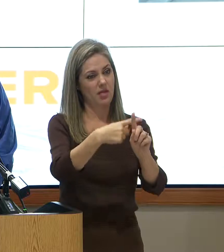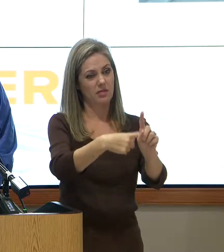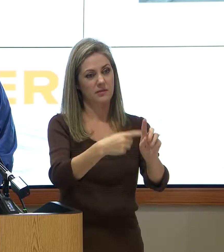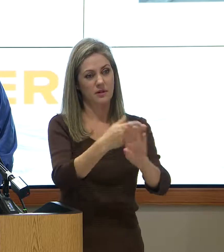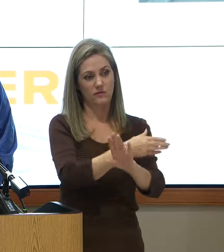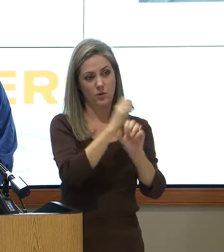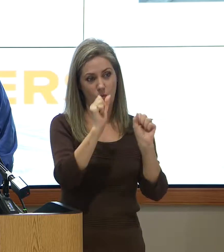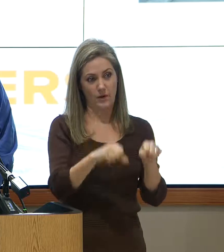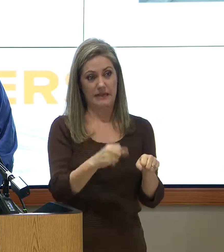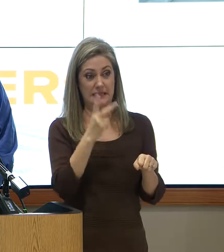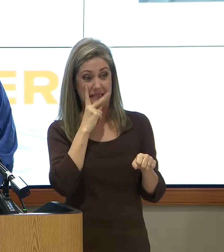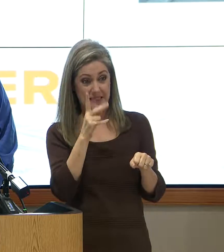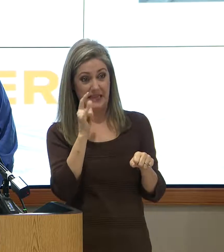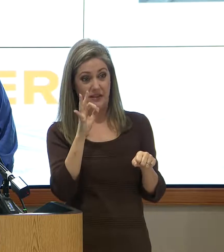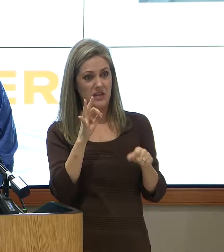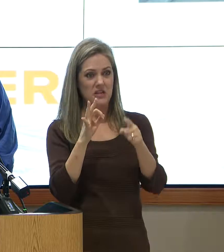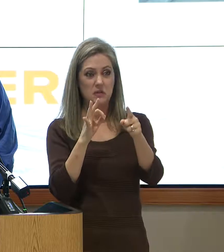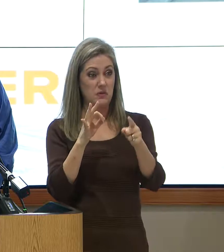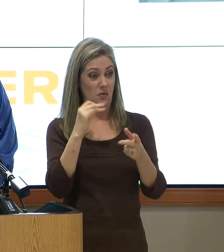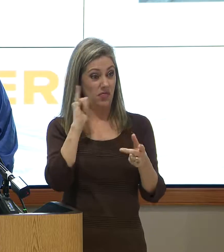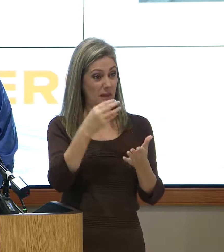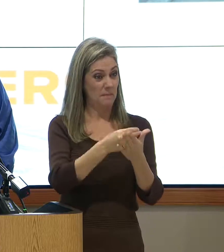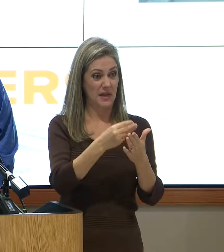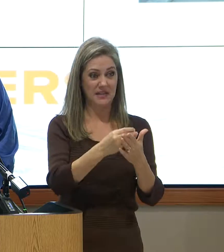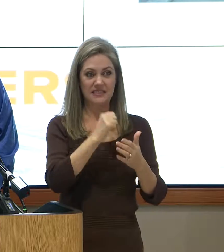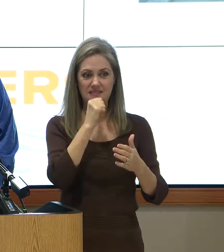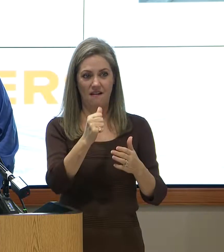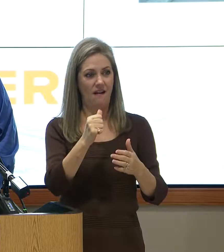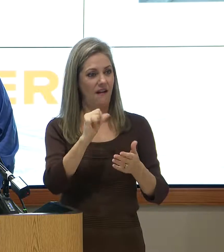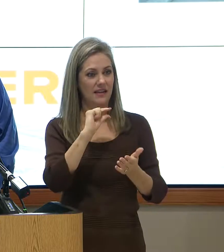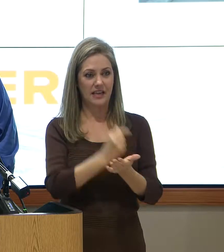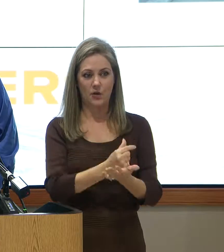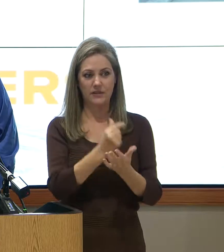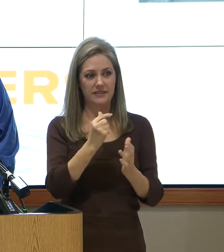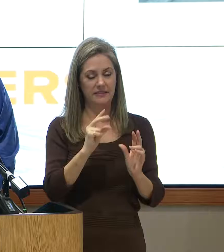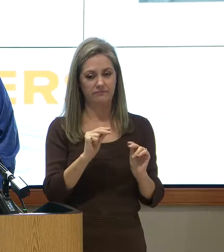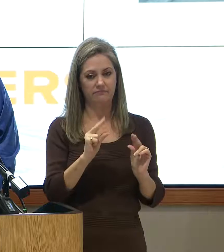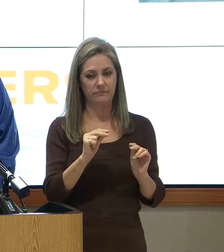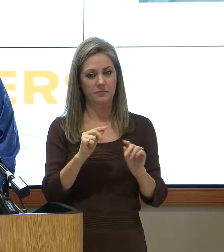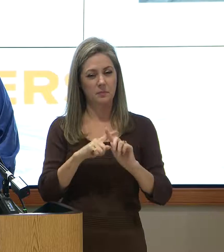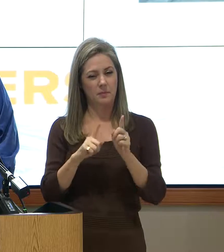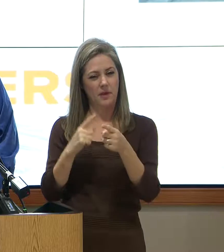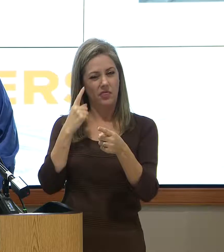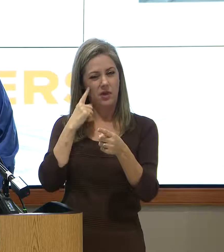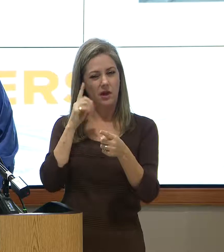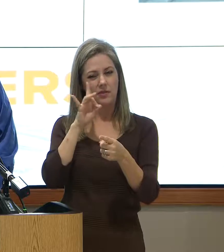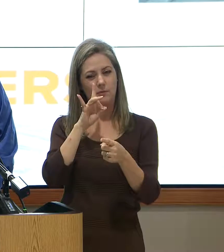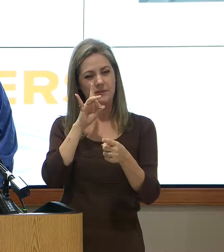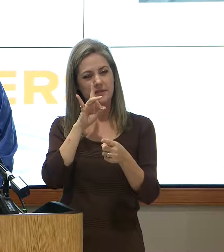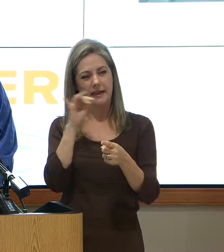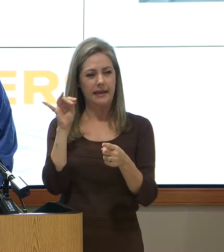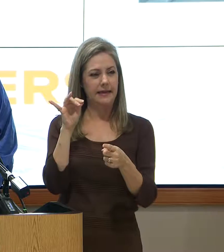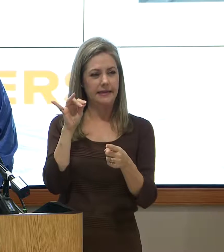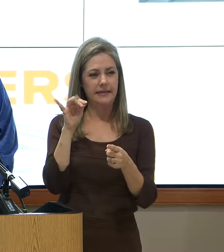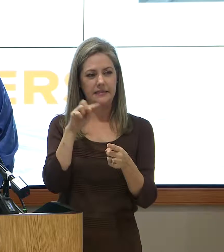what, if any, money will So that money is in a guarantee? That's correct. Okay. But there's, like, 80-some-odd